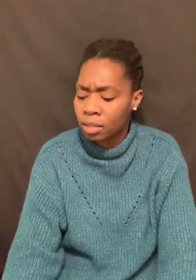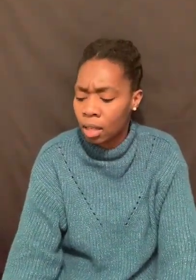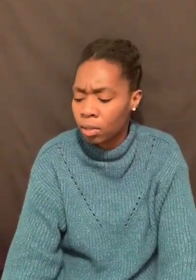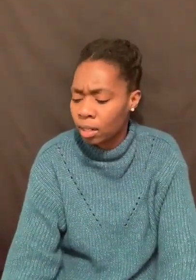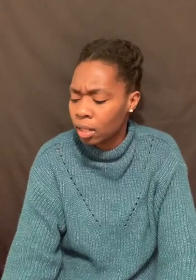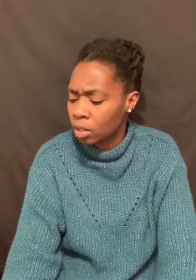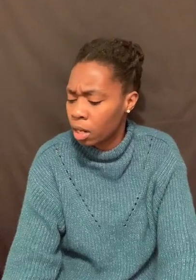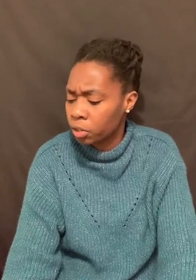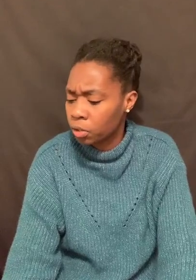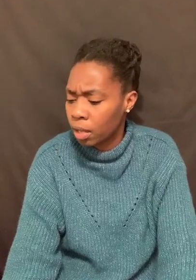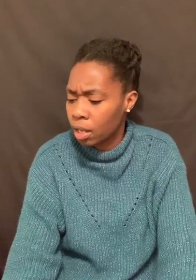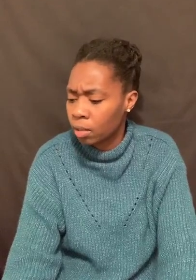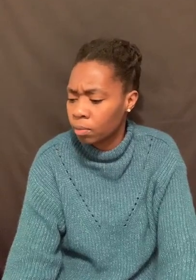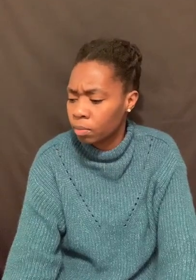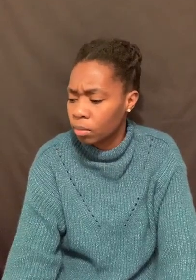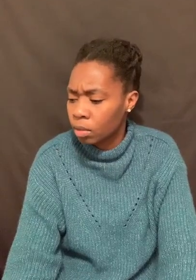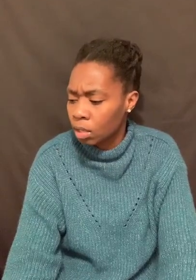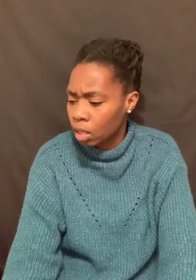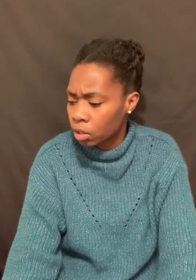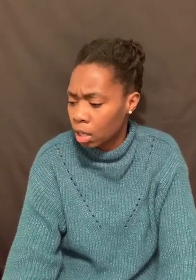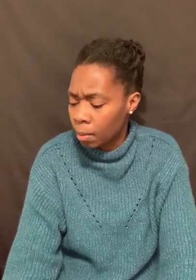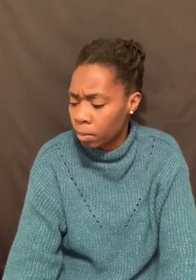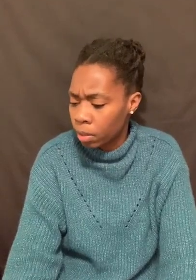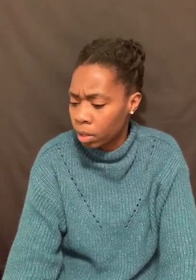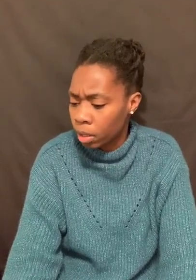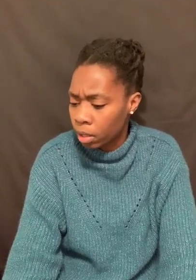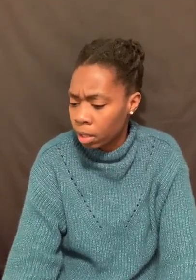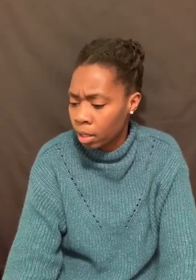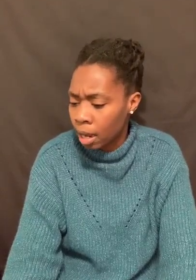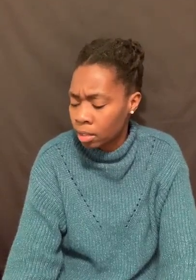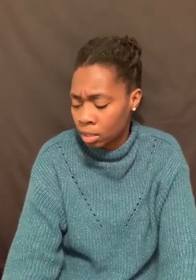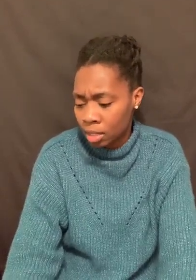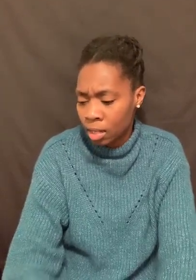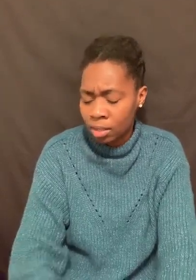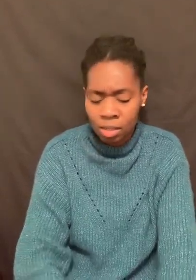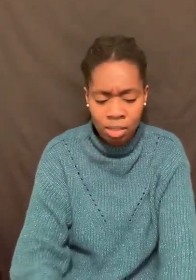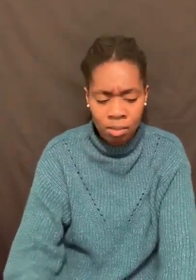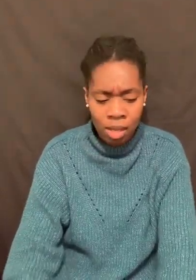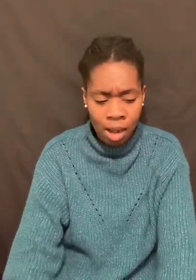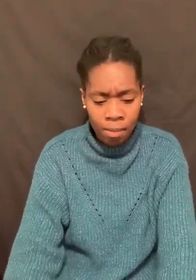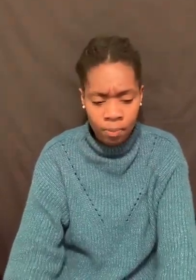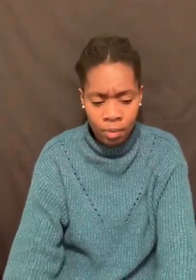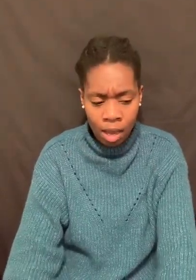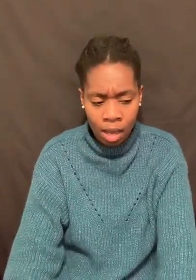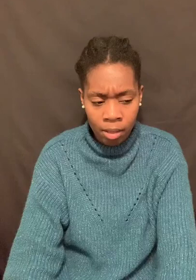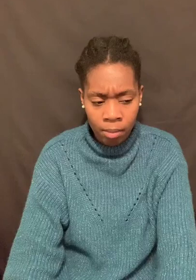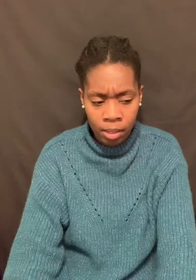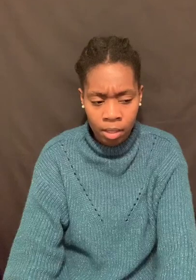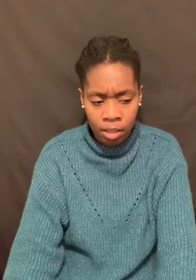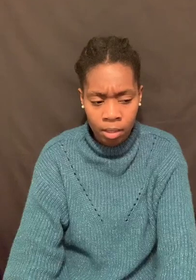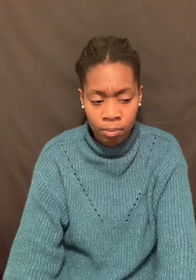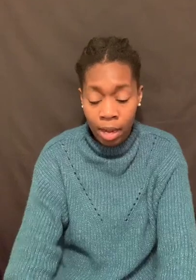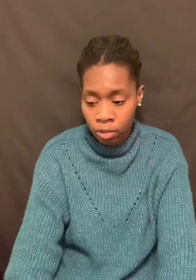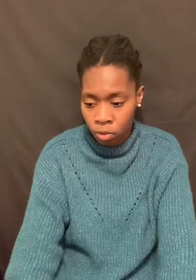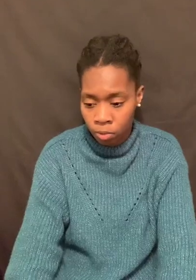that's, I was like, that's kind of true. Yeah. Because I remember in high school, that's, like, this same time I am in high school.